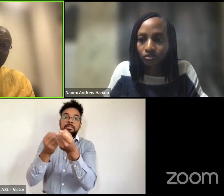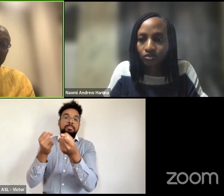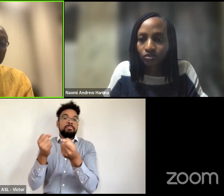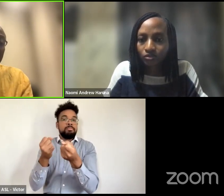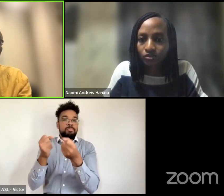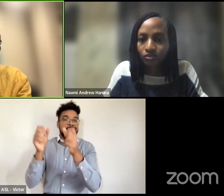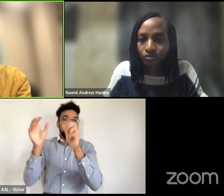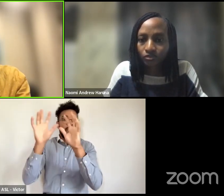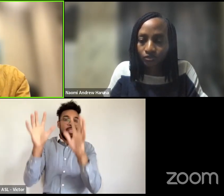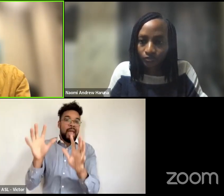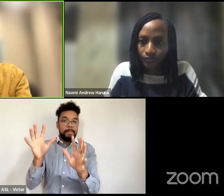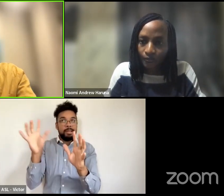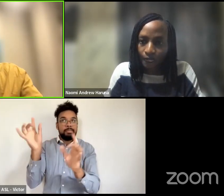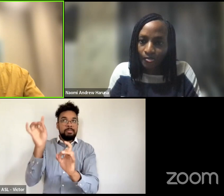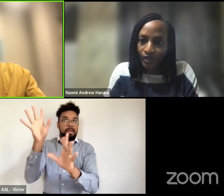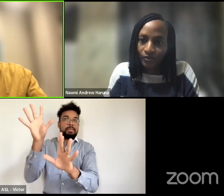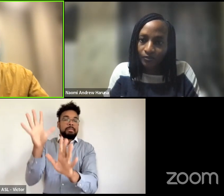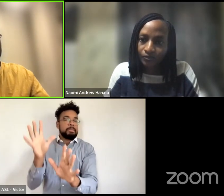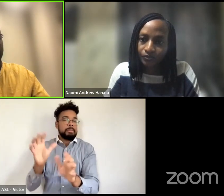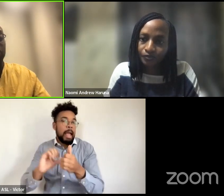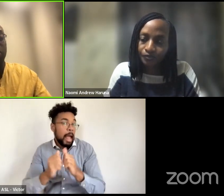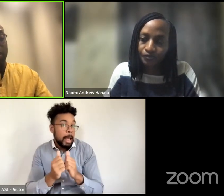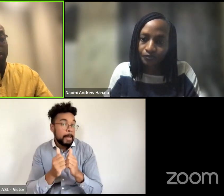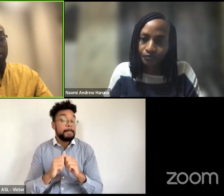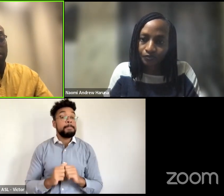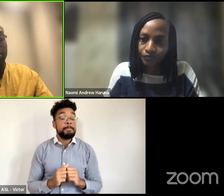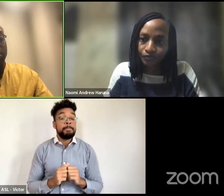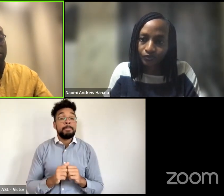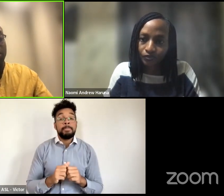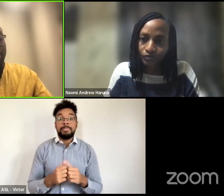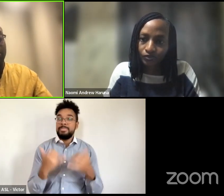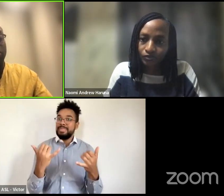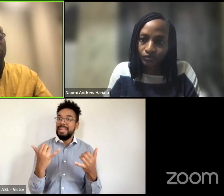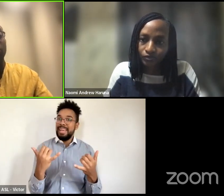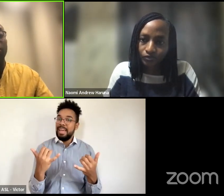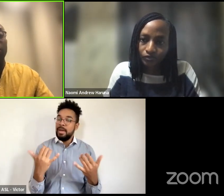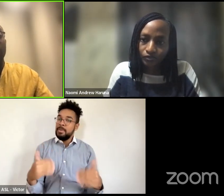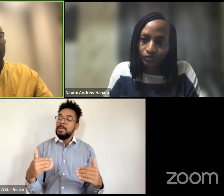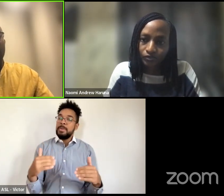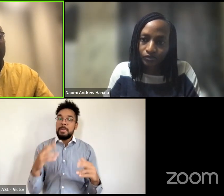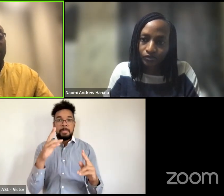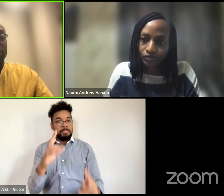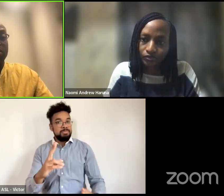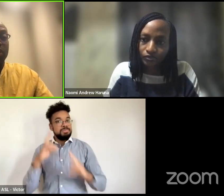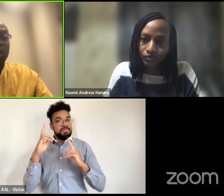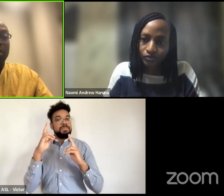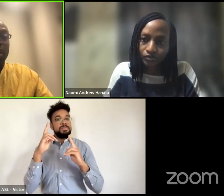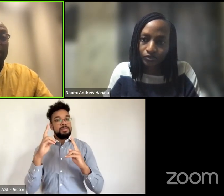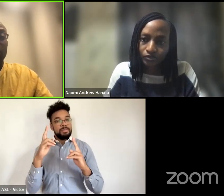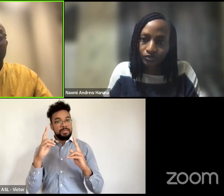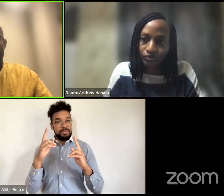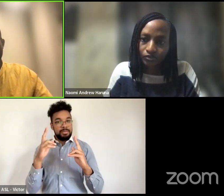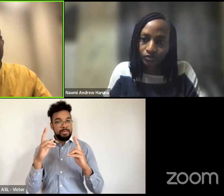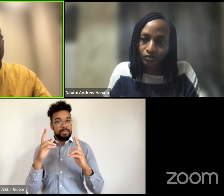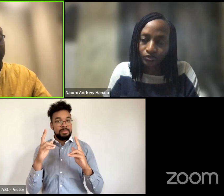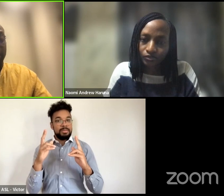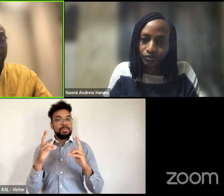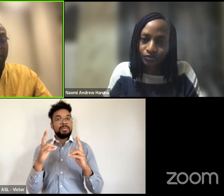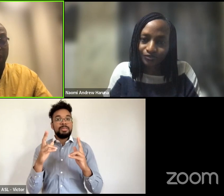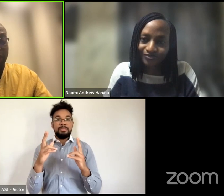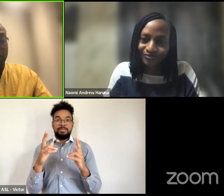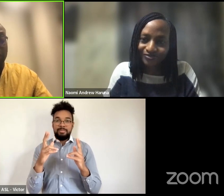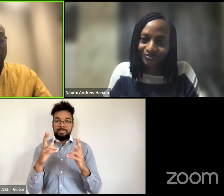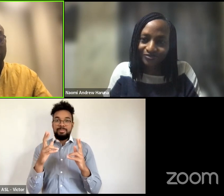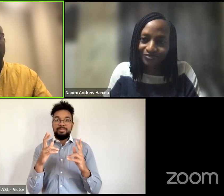today um we have the privilege of talking um to dr naomi andrew haruna